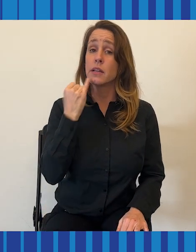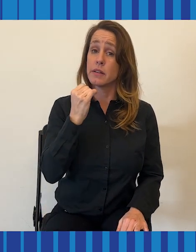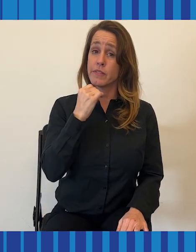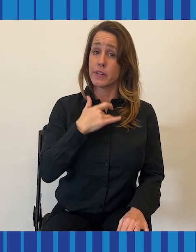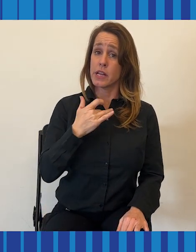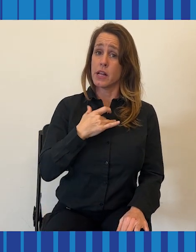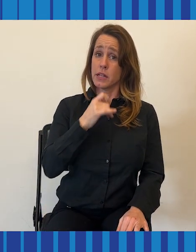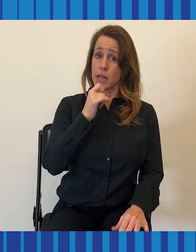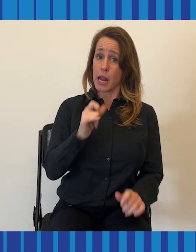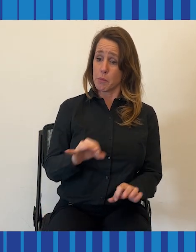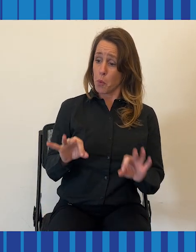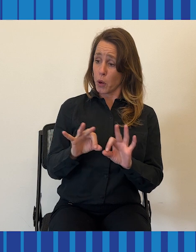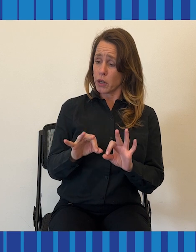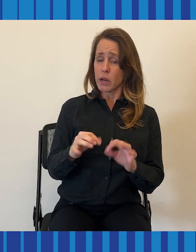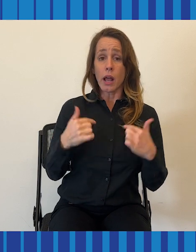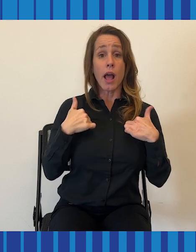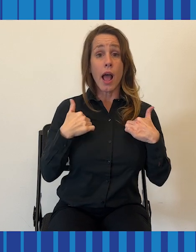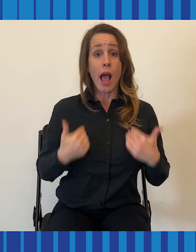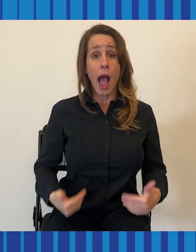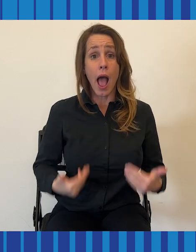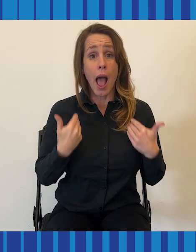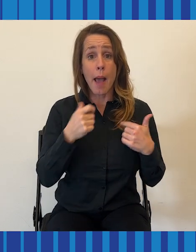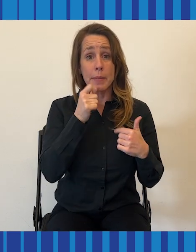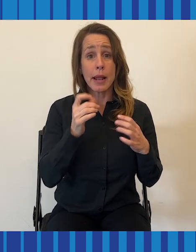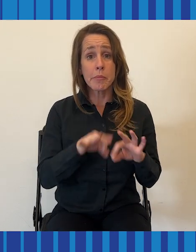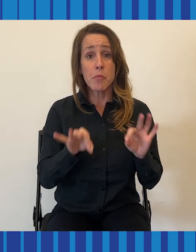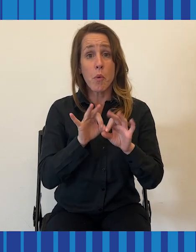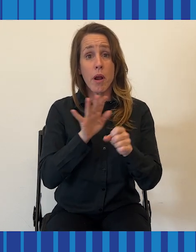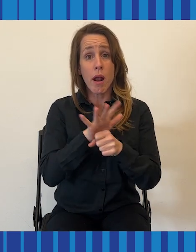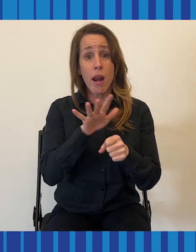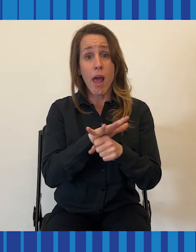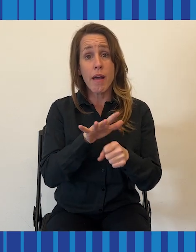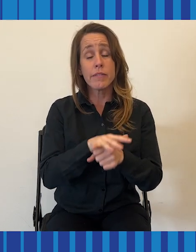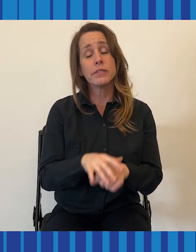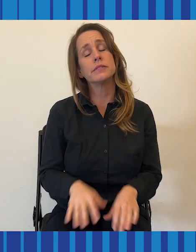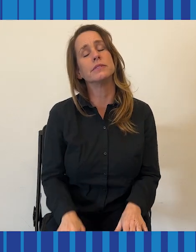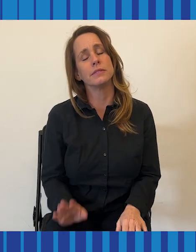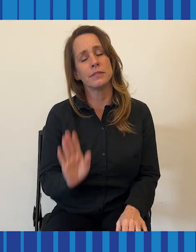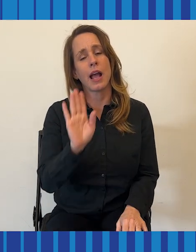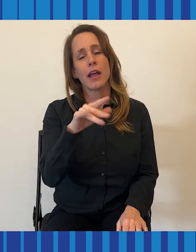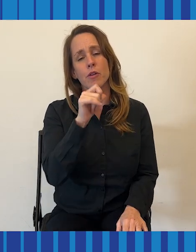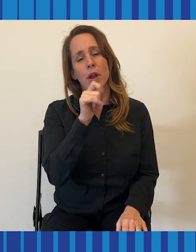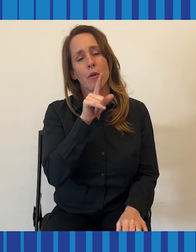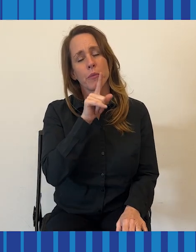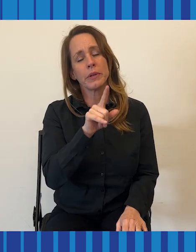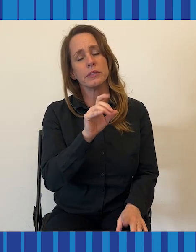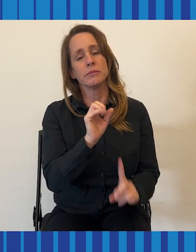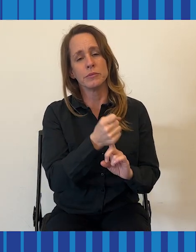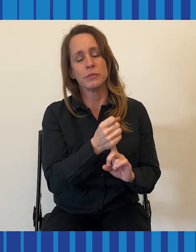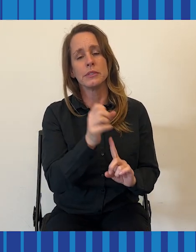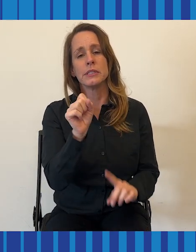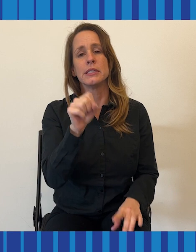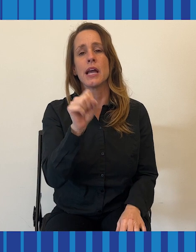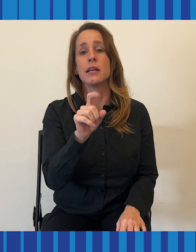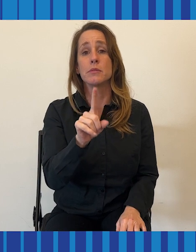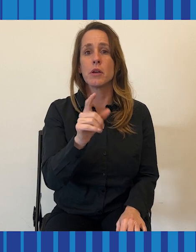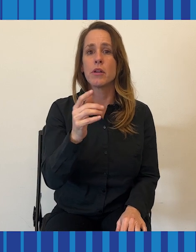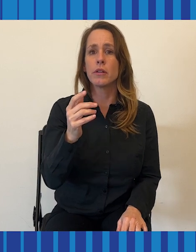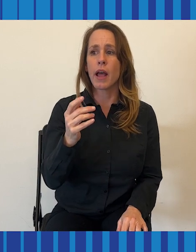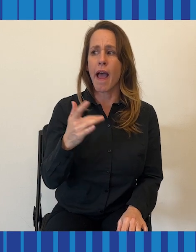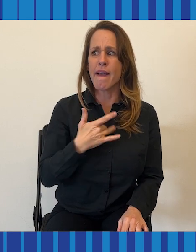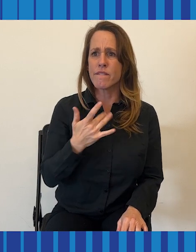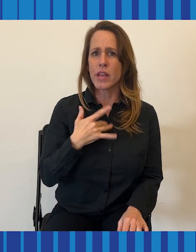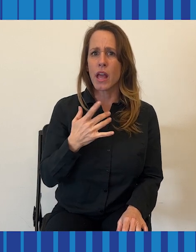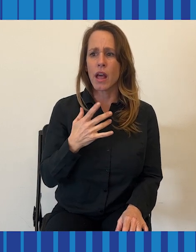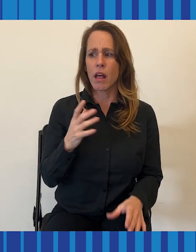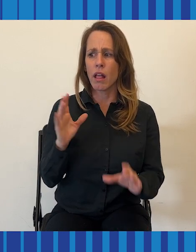You aren't important enough to hear it again. It's not intended. We understand that. But then you immediately feel left out of